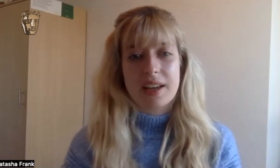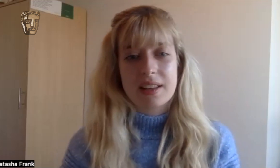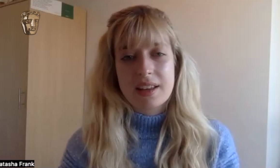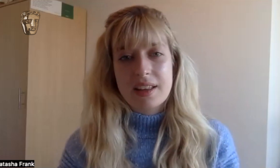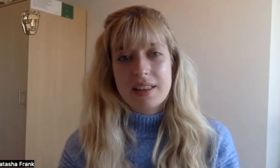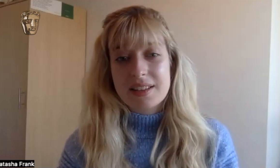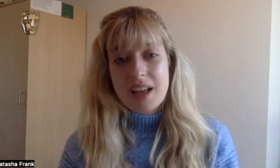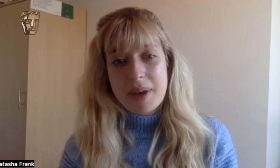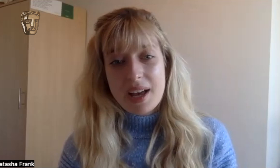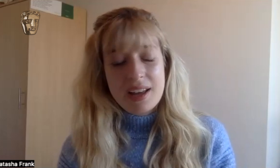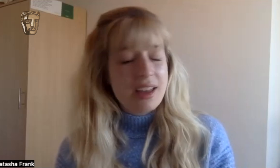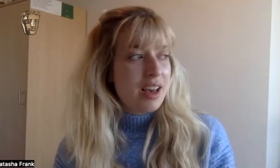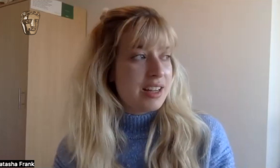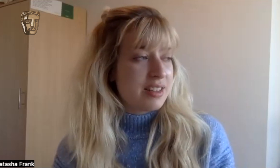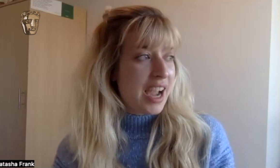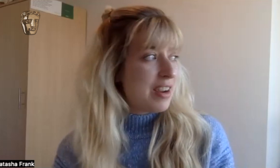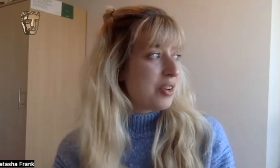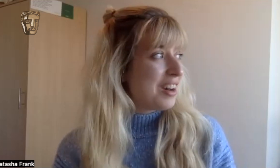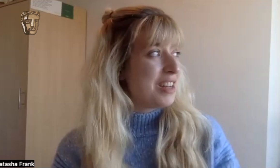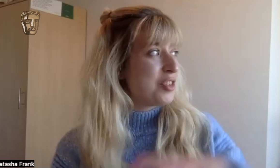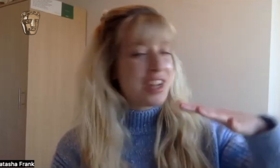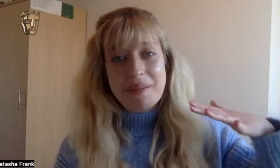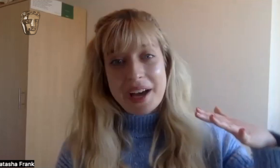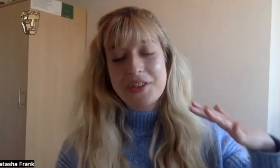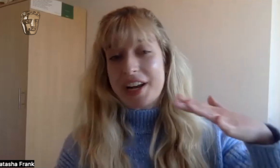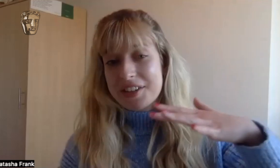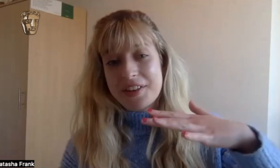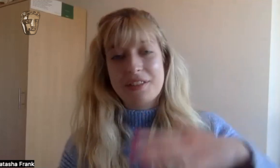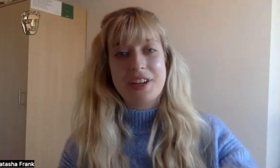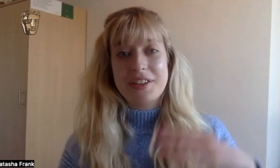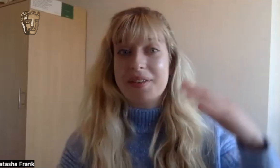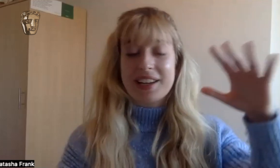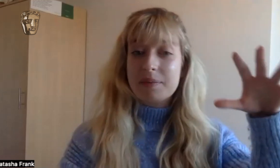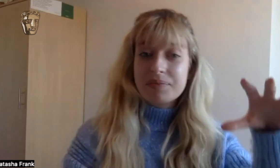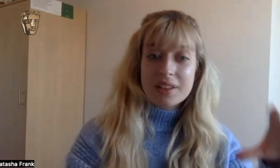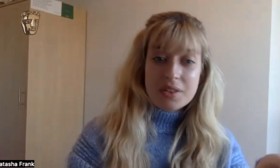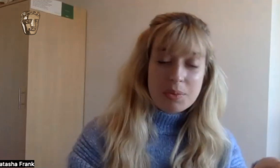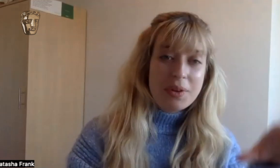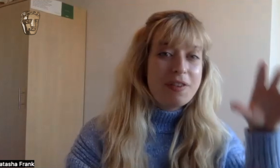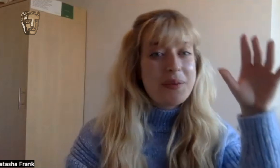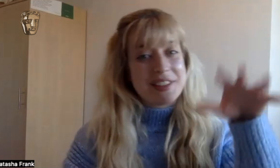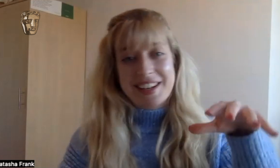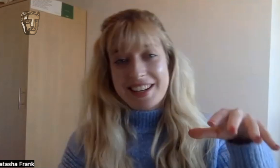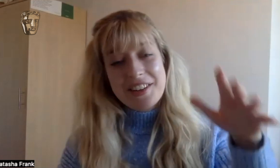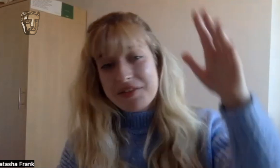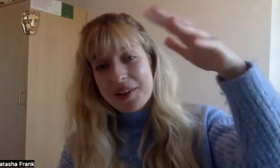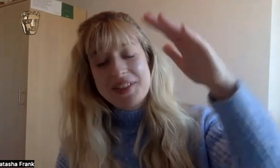this summer and carrying on kind of just up that trajectory of you know doing smaller films and slightly larger films and